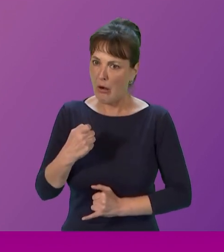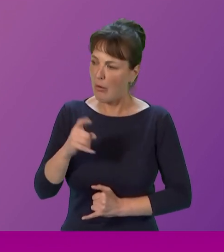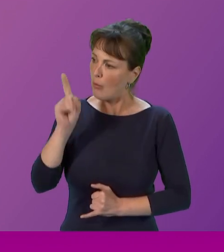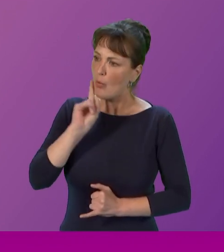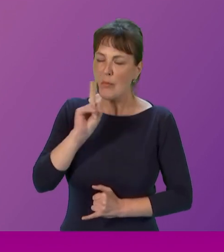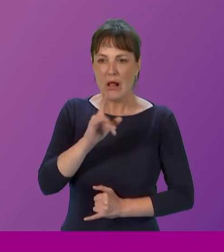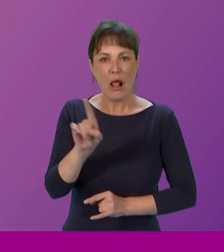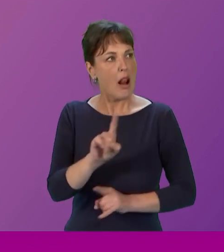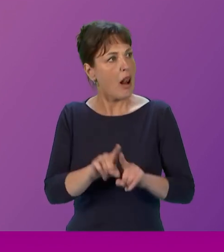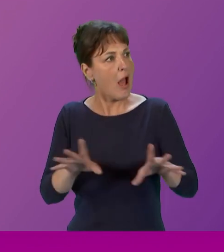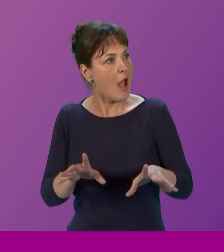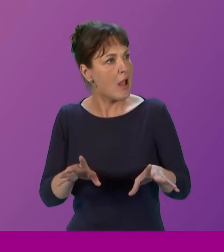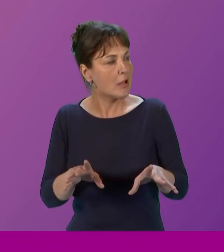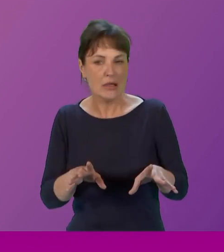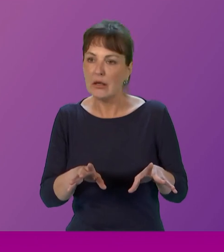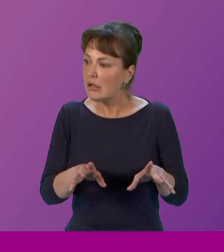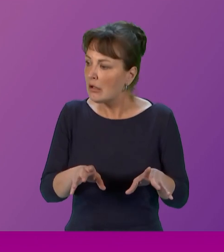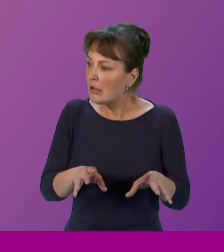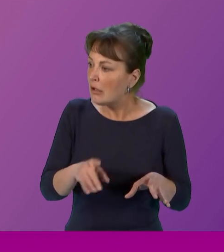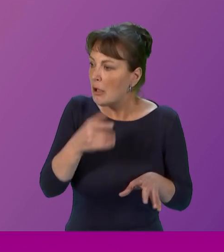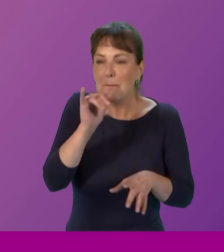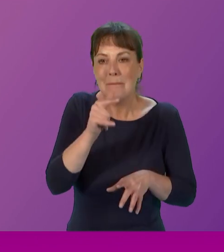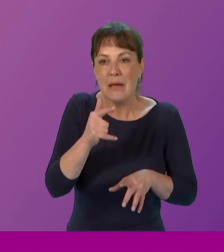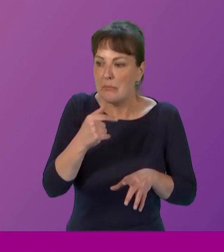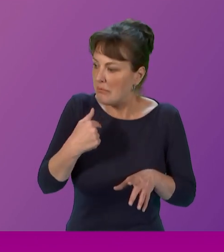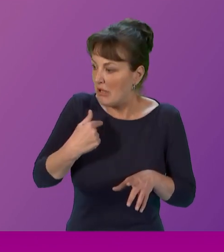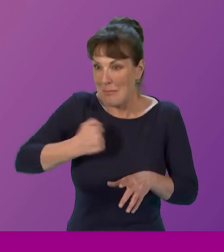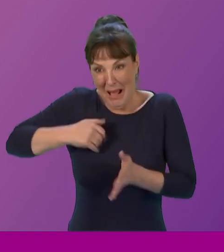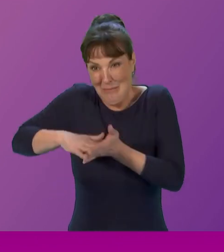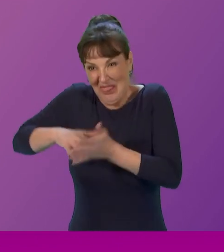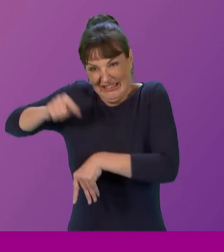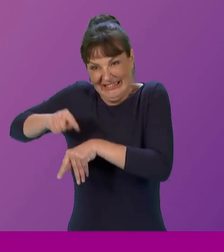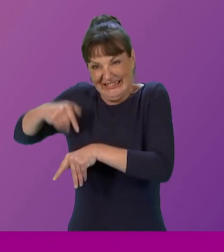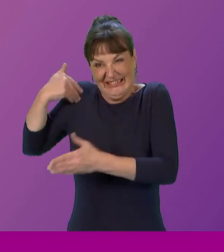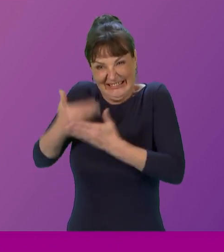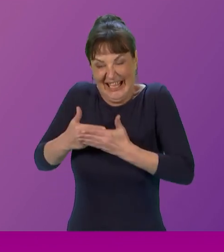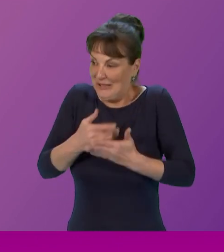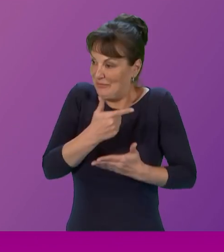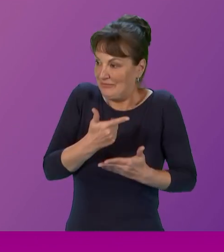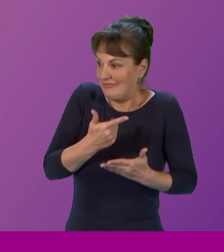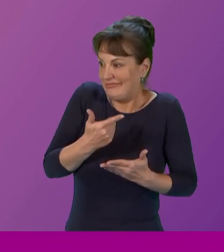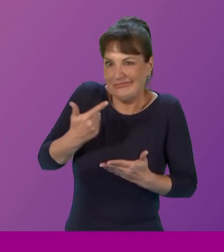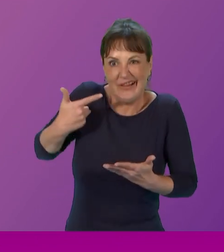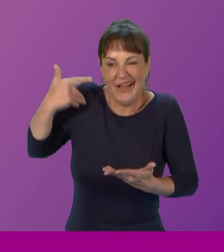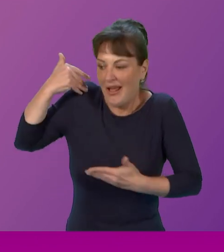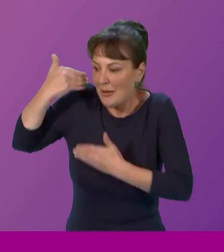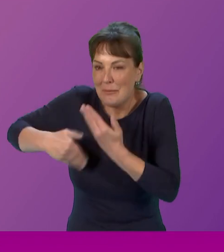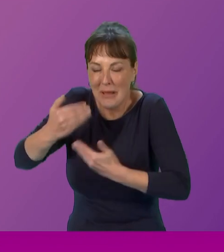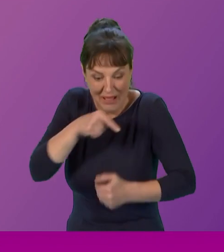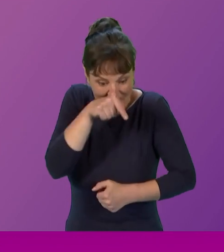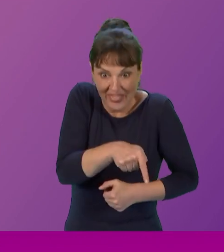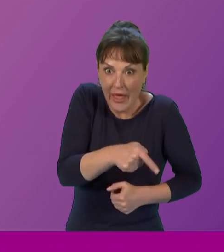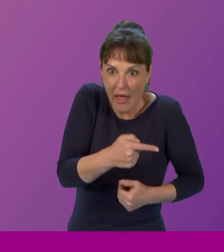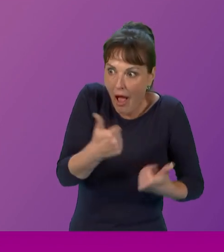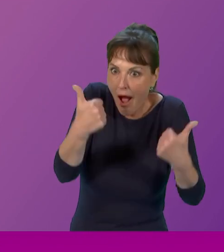of previous generations, of my mother's generation, of generations that came before me, and don't realise that that was a